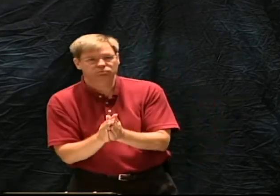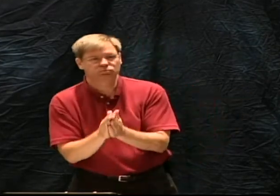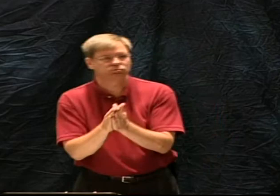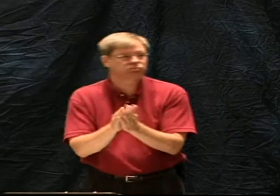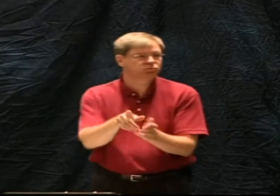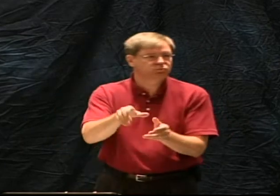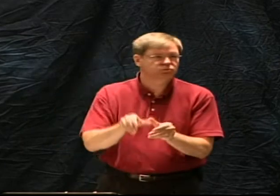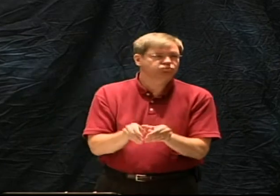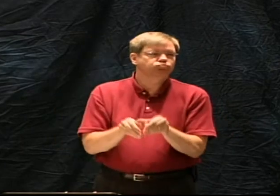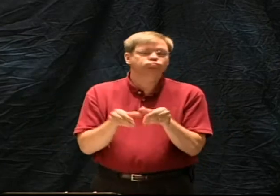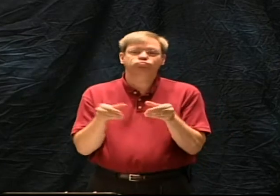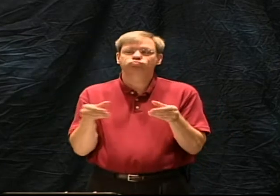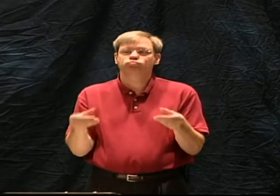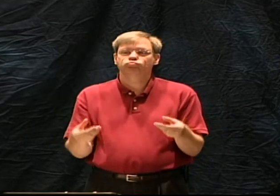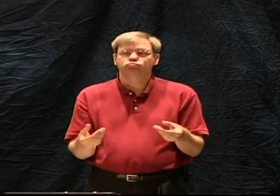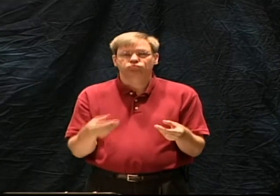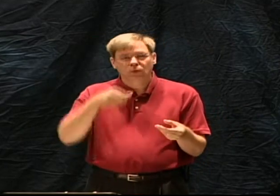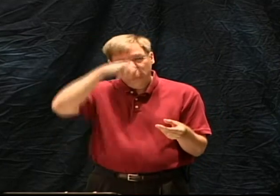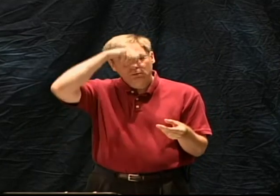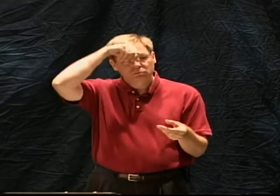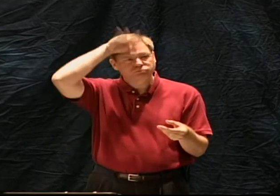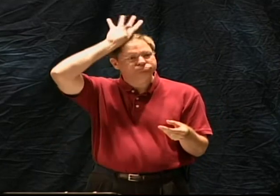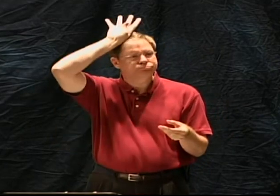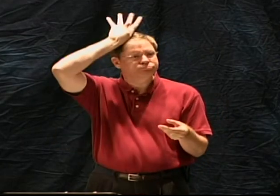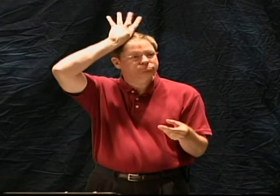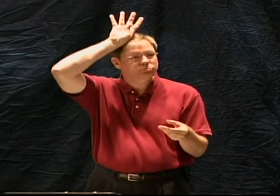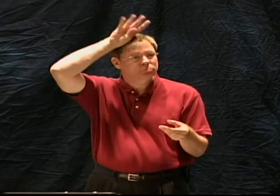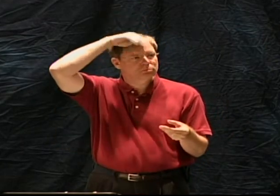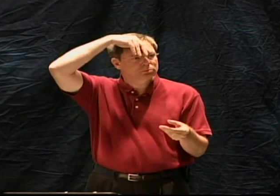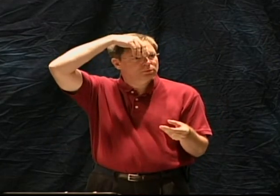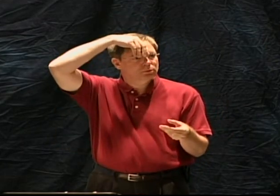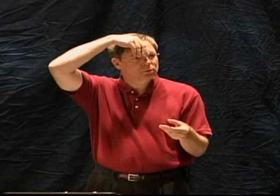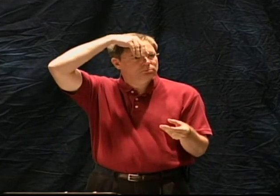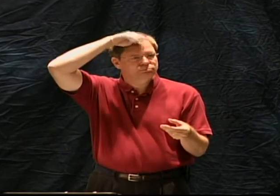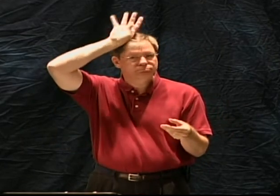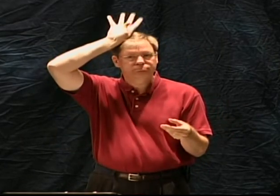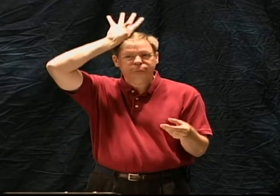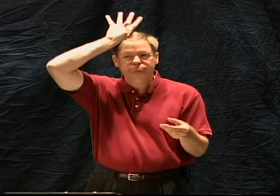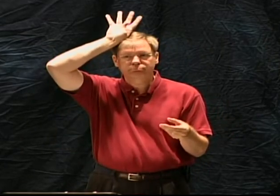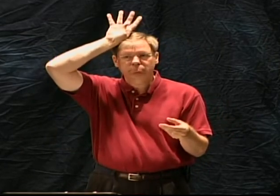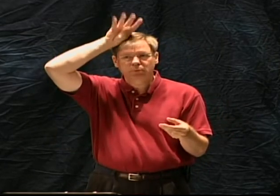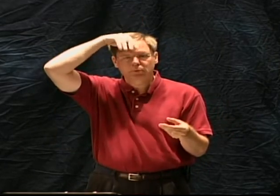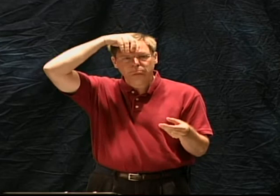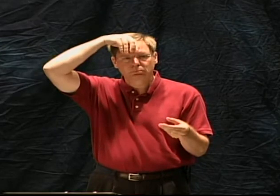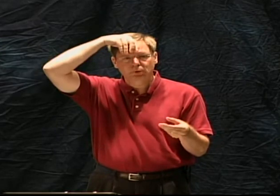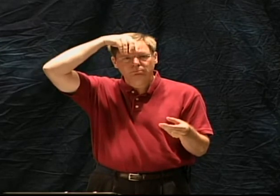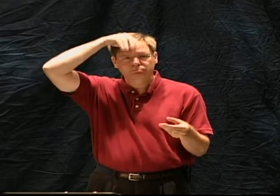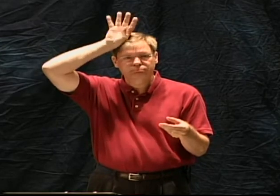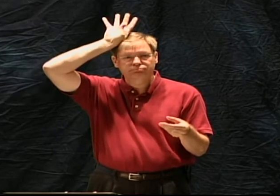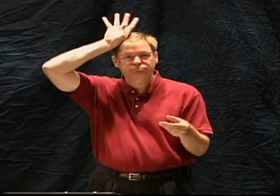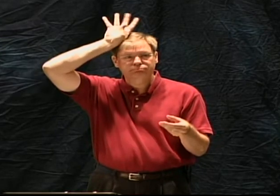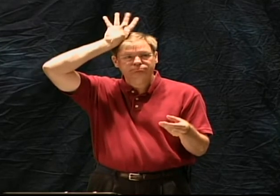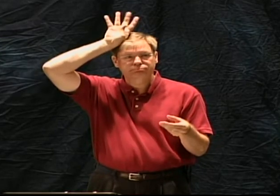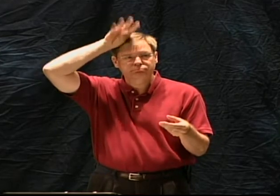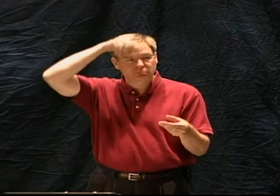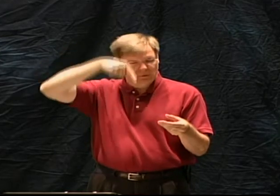So, if this were an active verb, then we would actually see the Bible being alive and breathing.